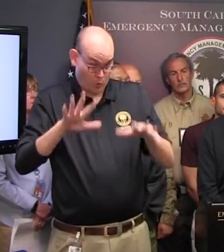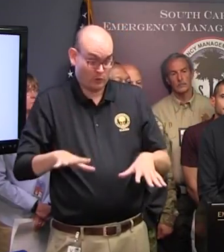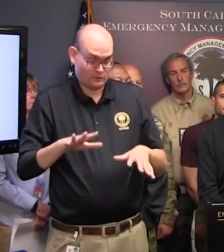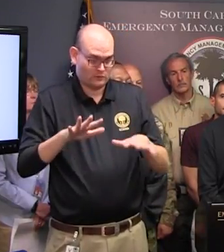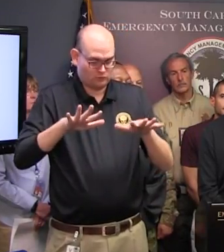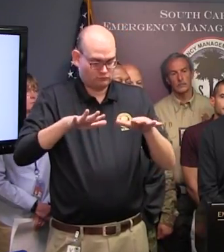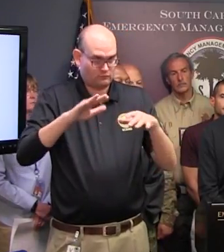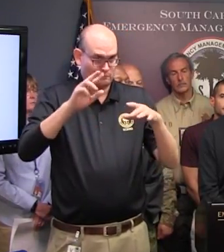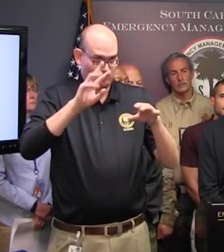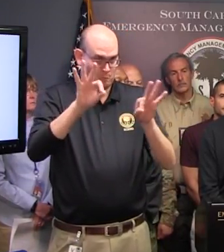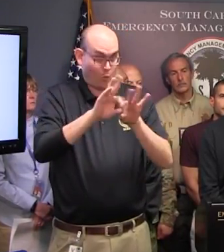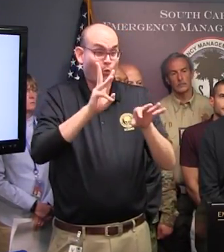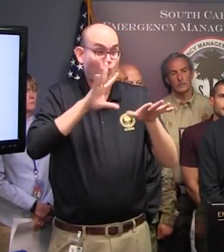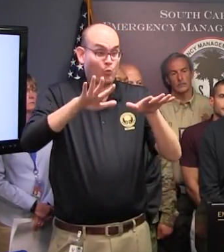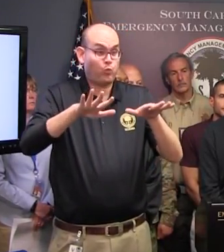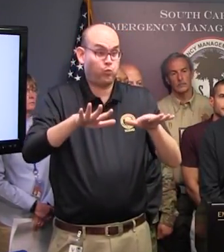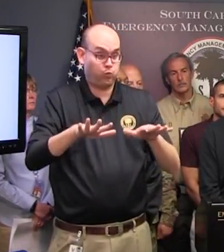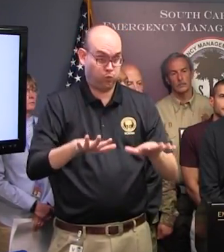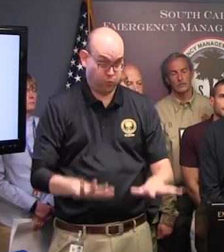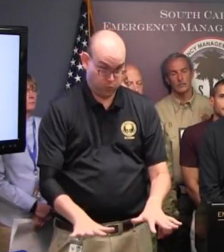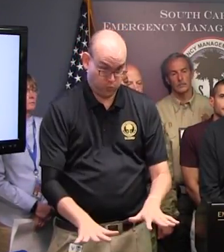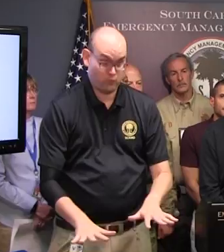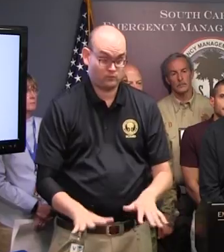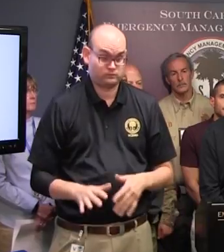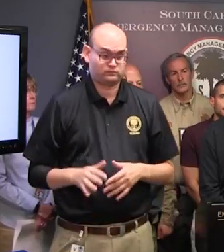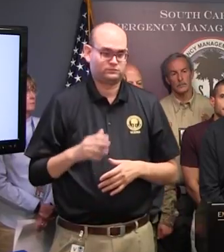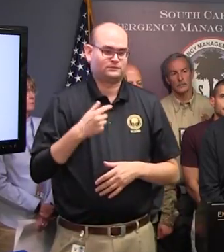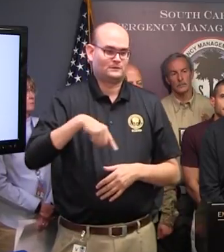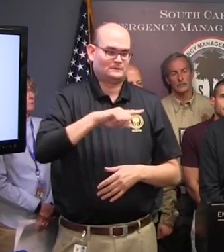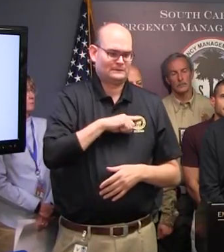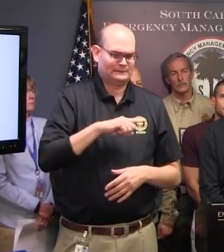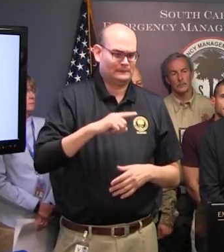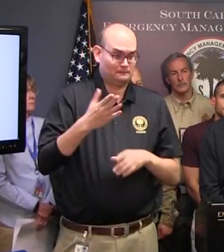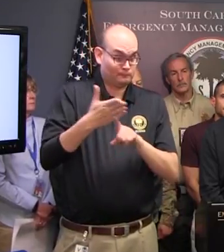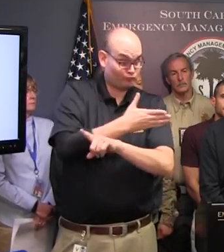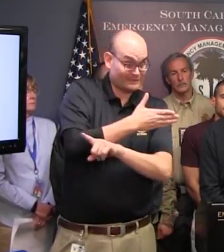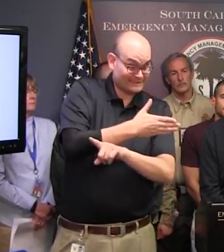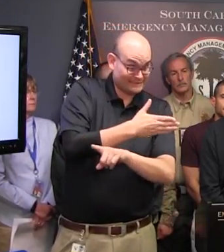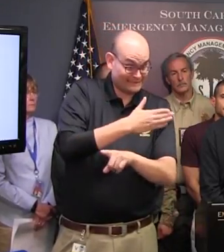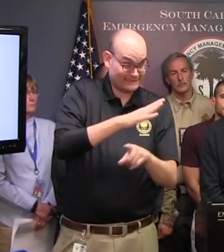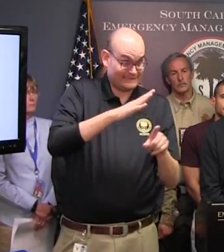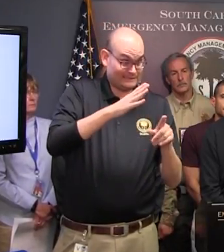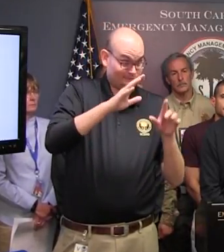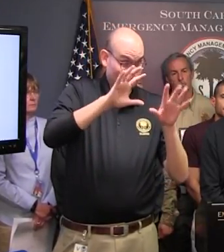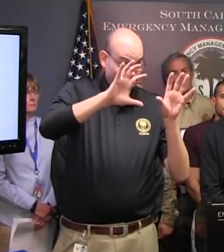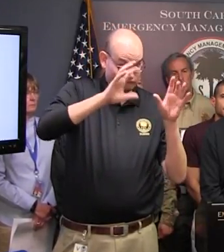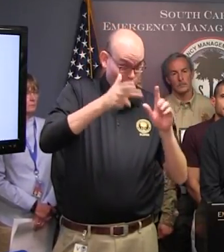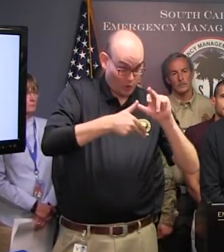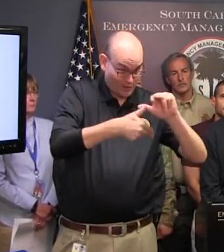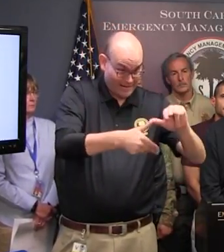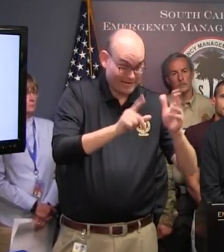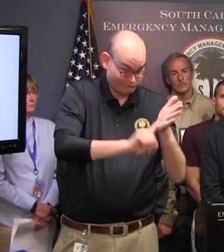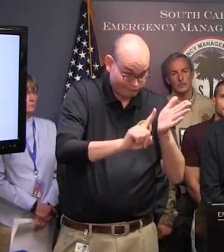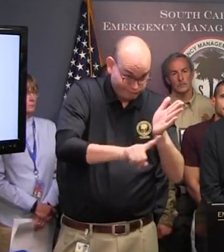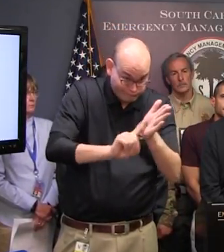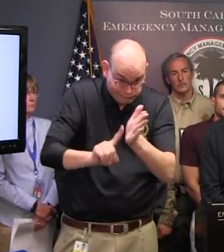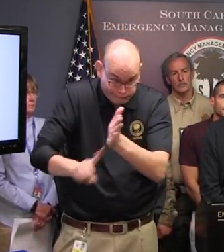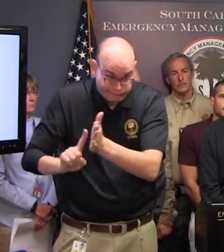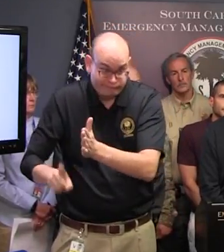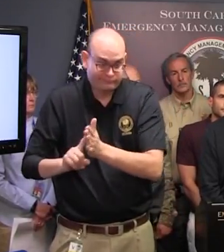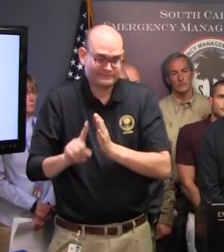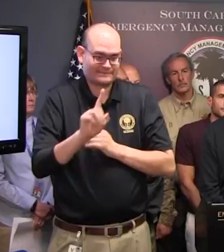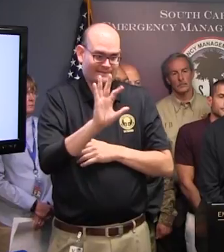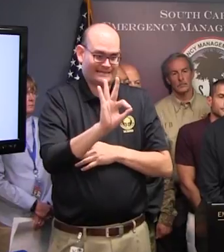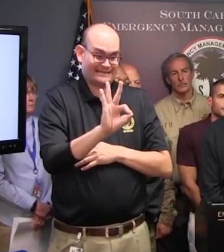neighbors, we have now done pre-storm inspections or assessments of over 91 priority dams across the state.